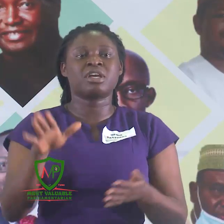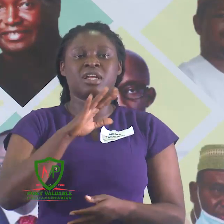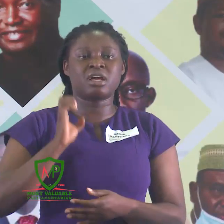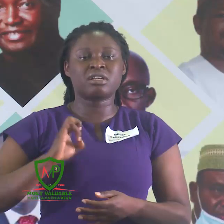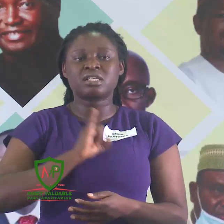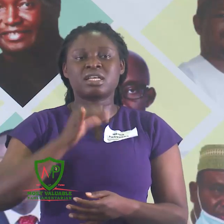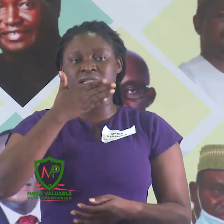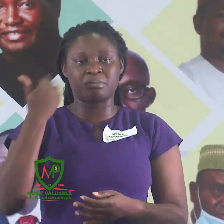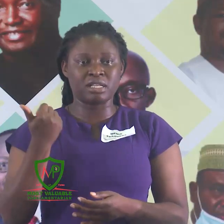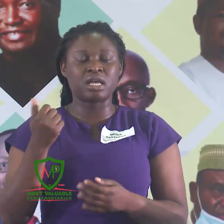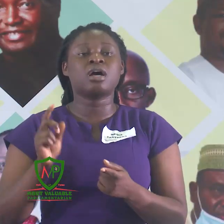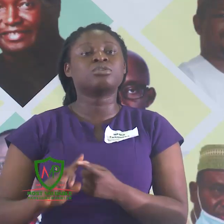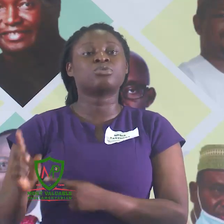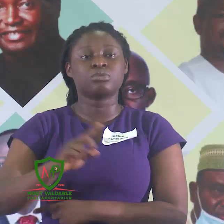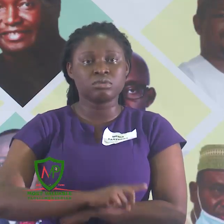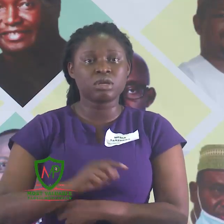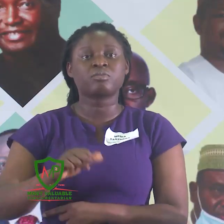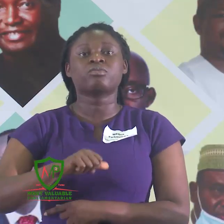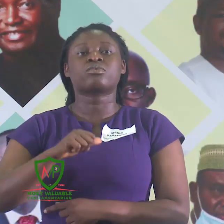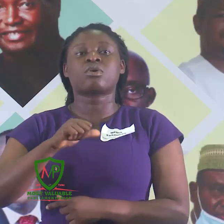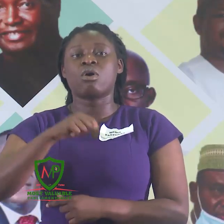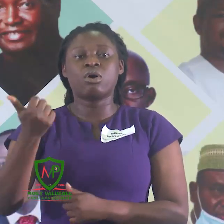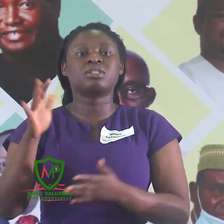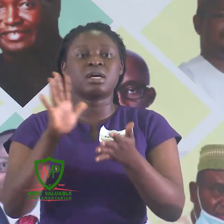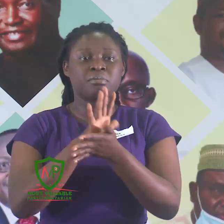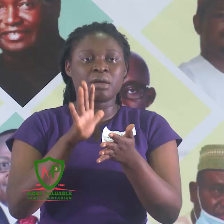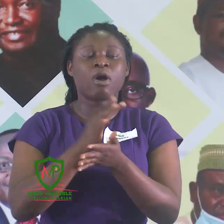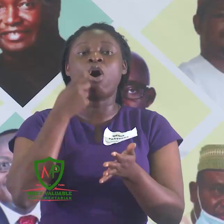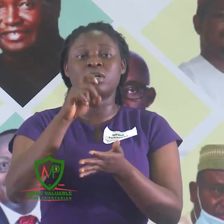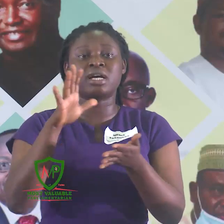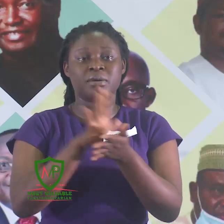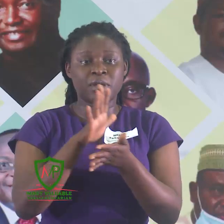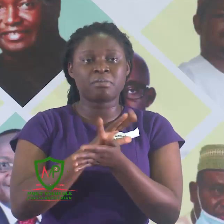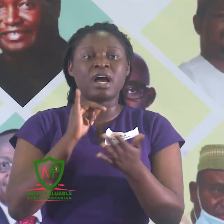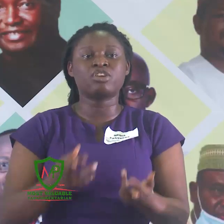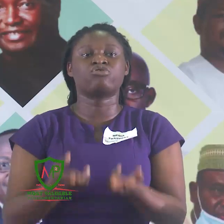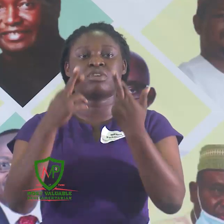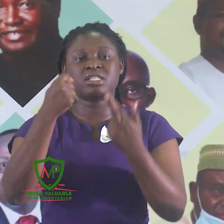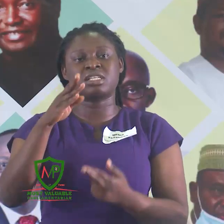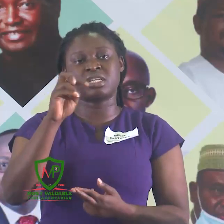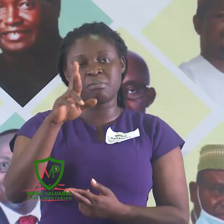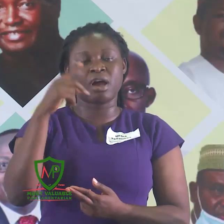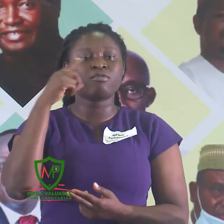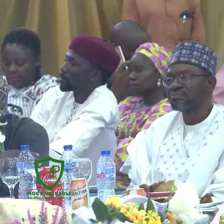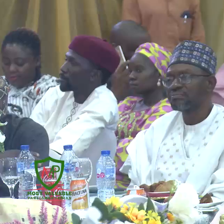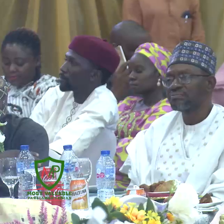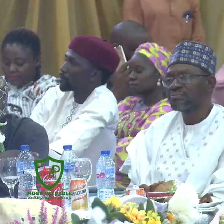it's even better. Today, order paper is raising the bar. And it is raising it for good reasons.